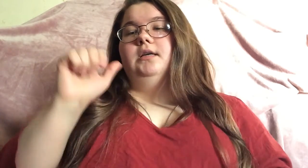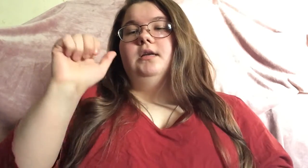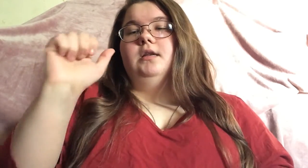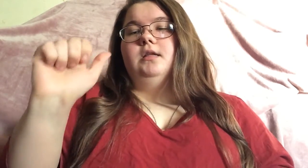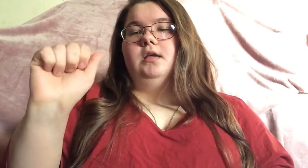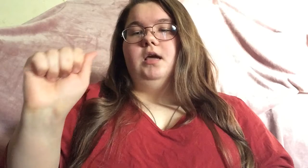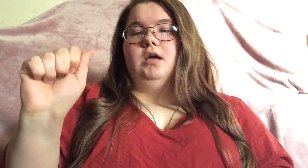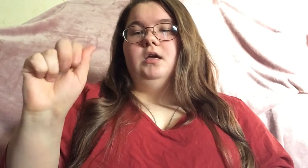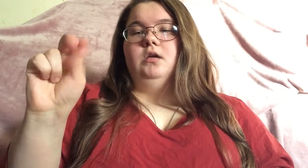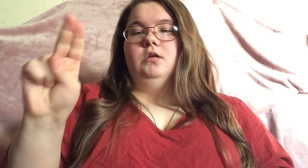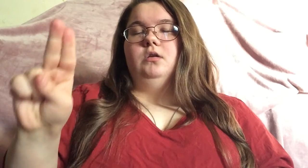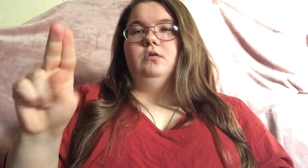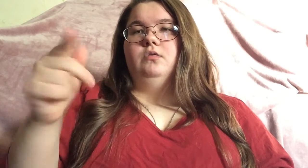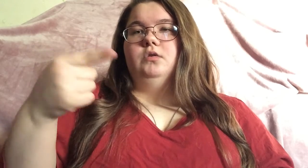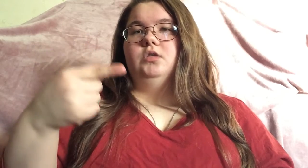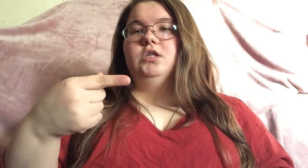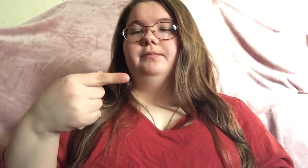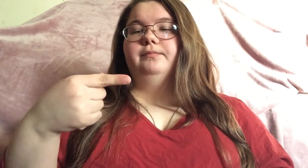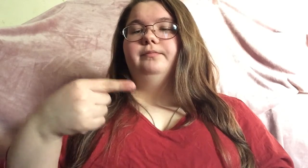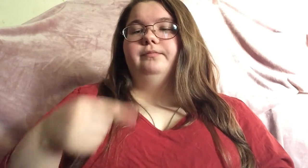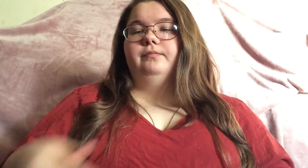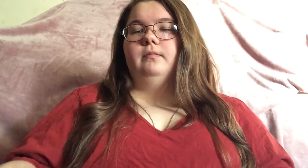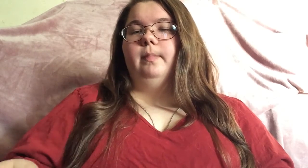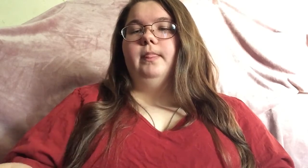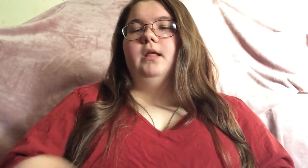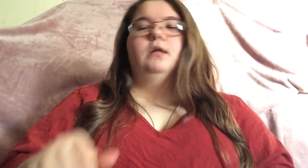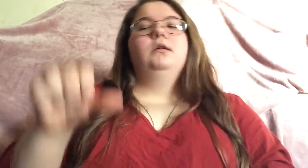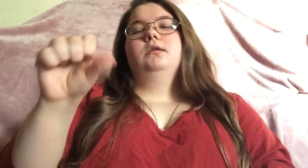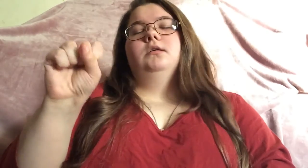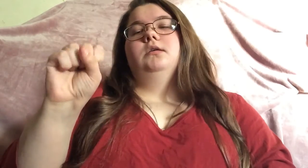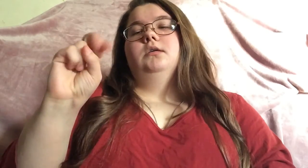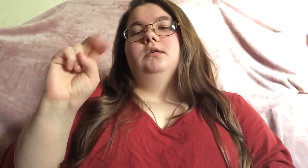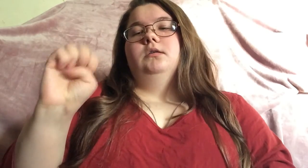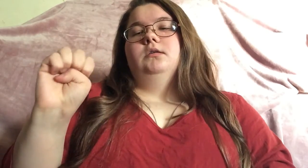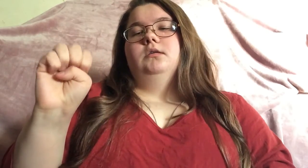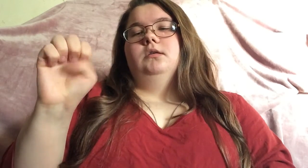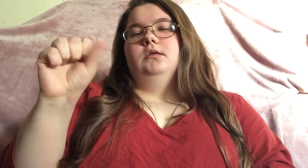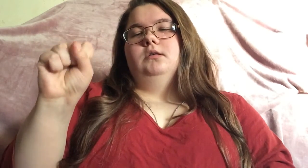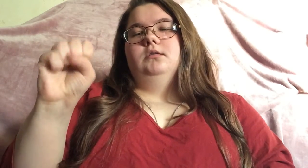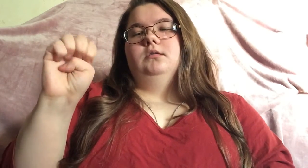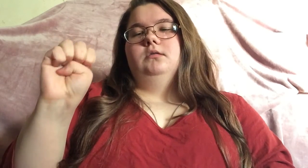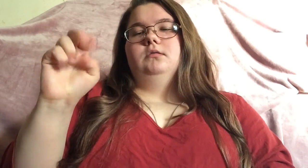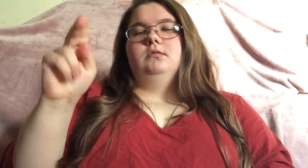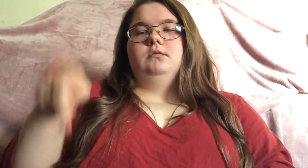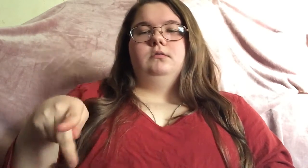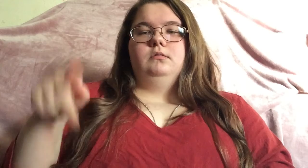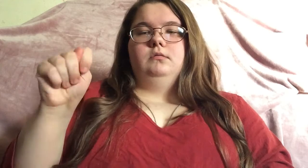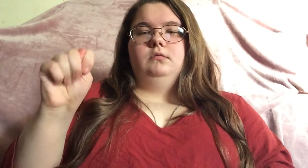-u-g-u